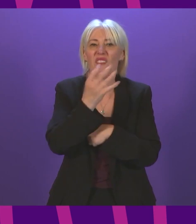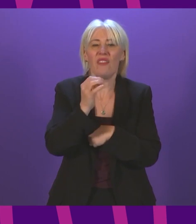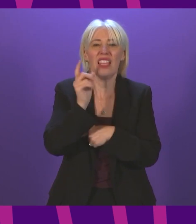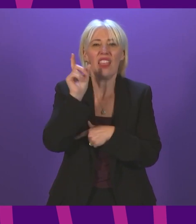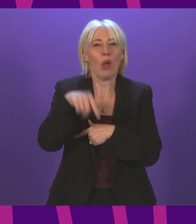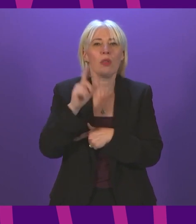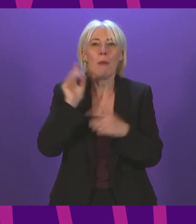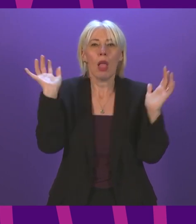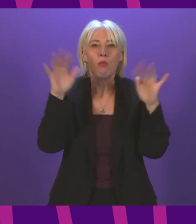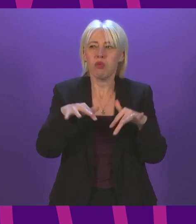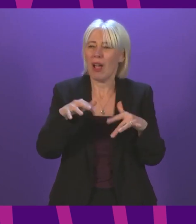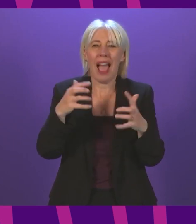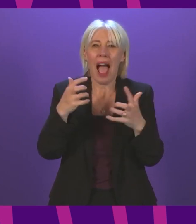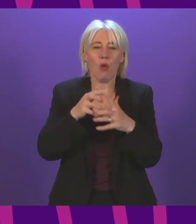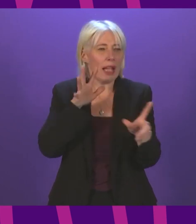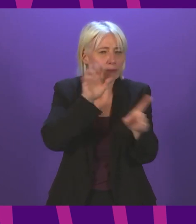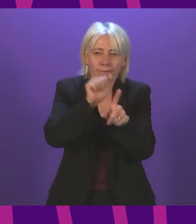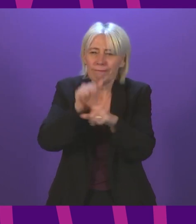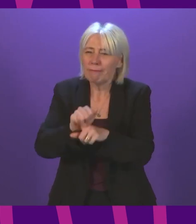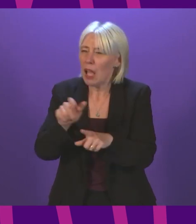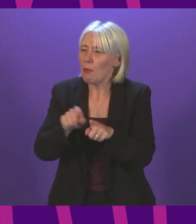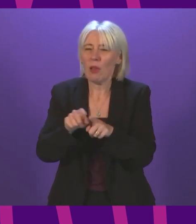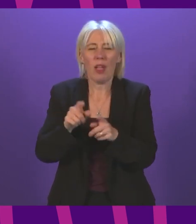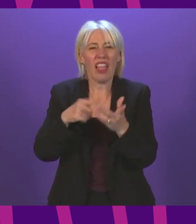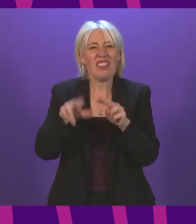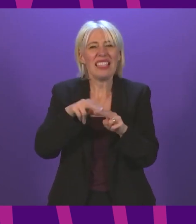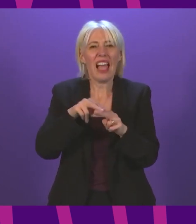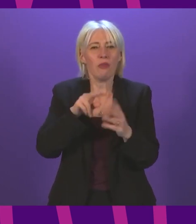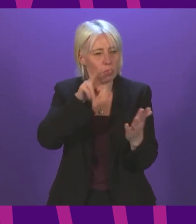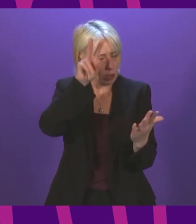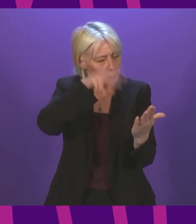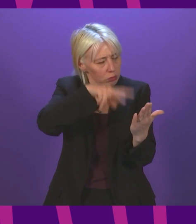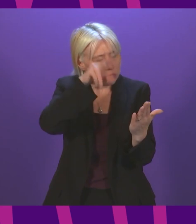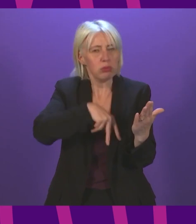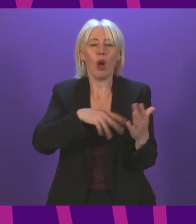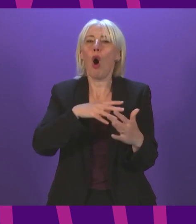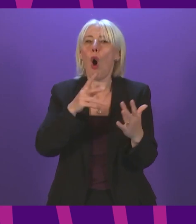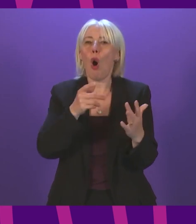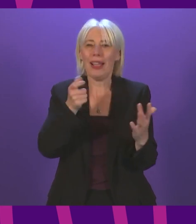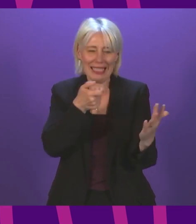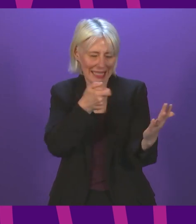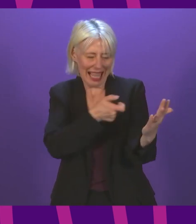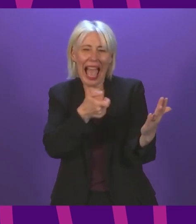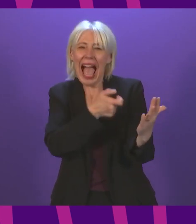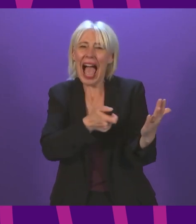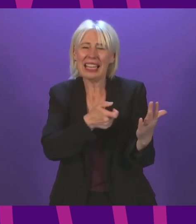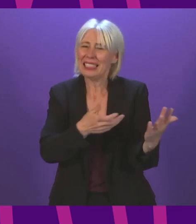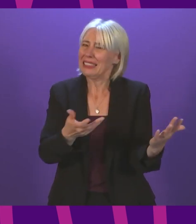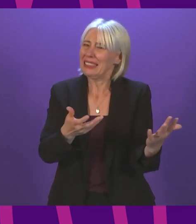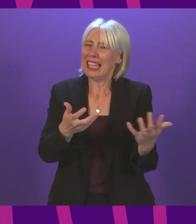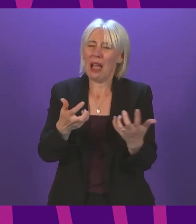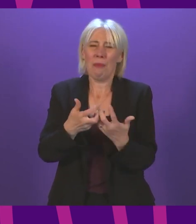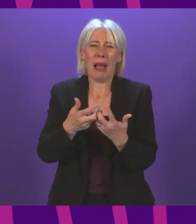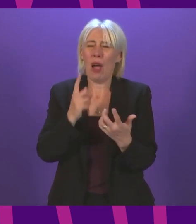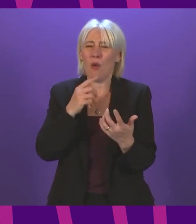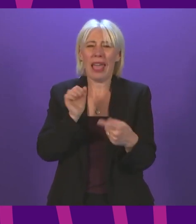supposed to either scan or visually check QR codes. Unless your bouncer is Robocop, how can venues guard against